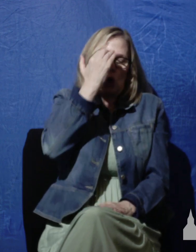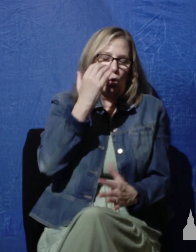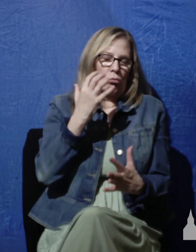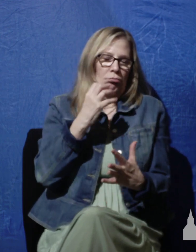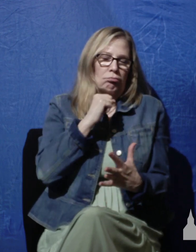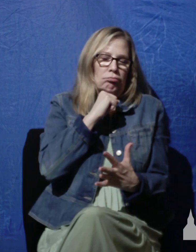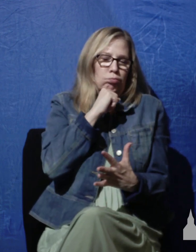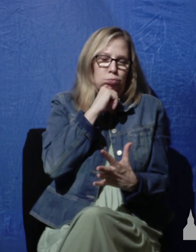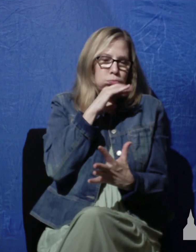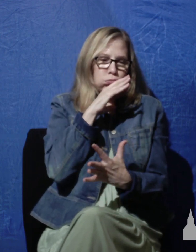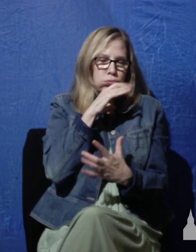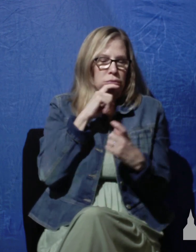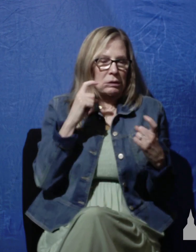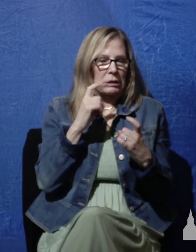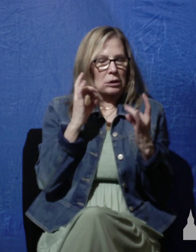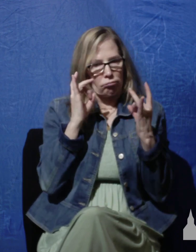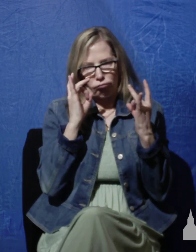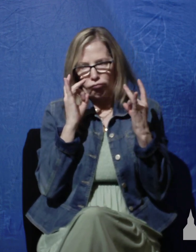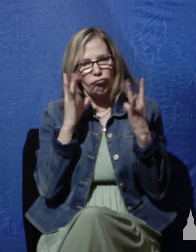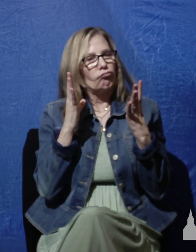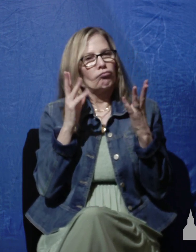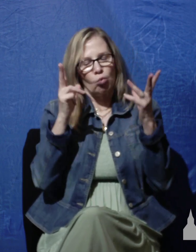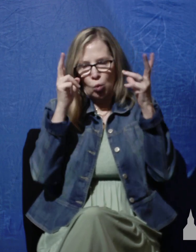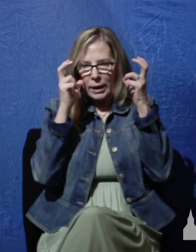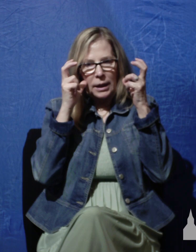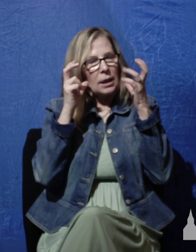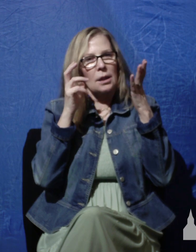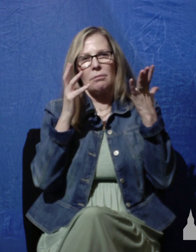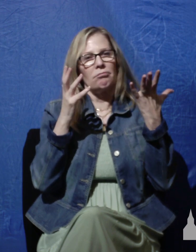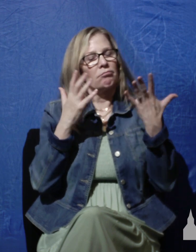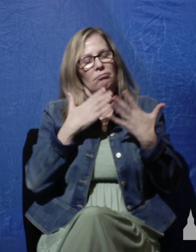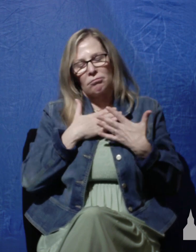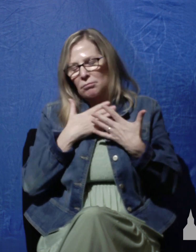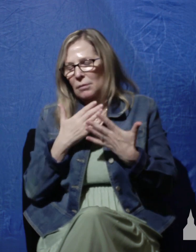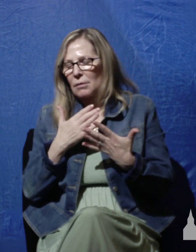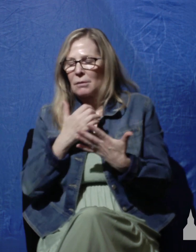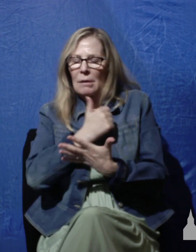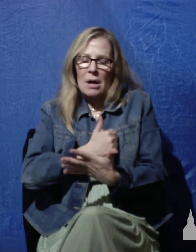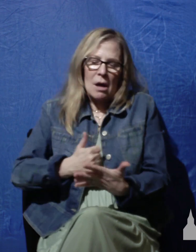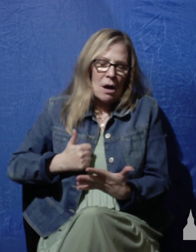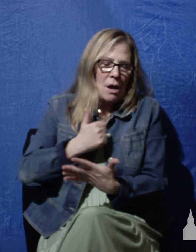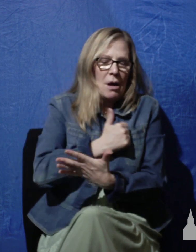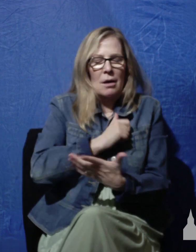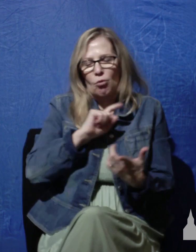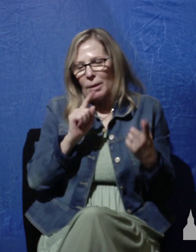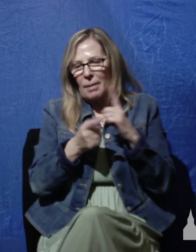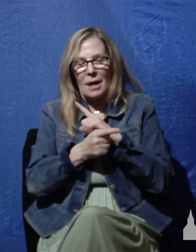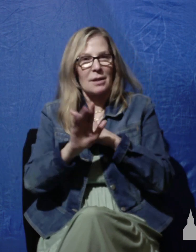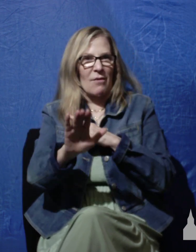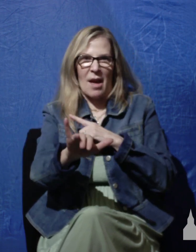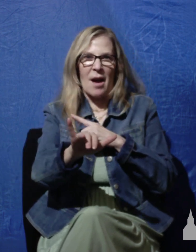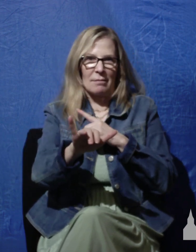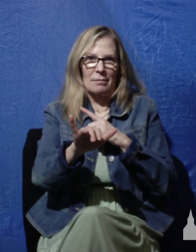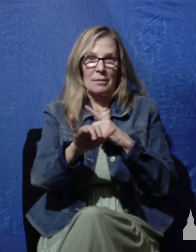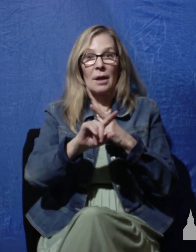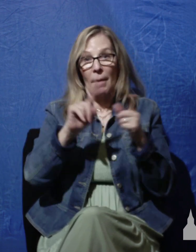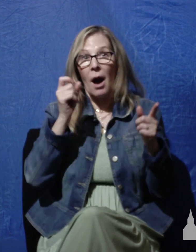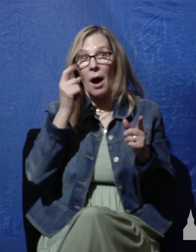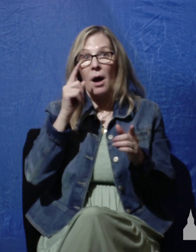he was, how wicked he was as he repents of his wickedness. But in Psalm 32, he speaks